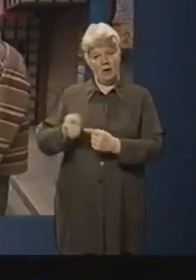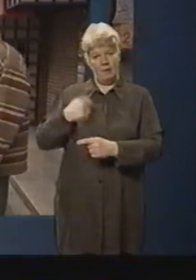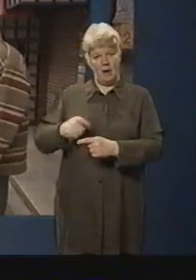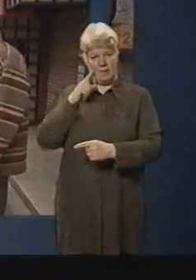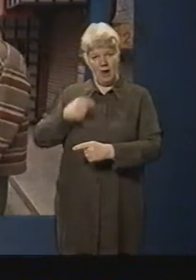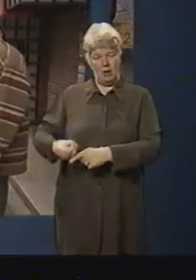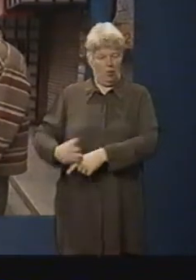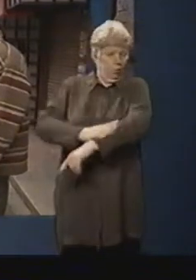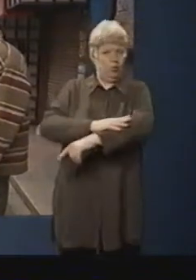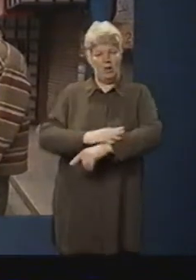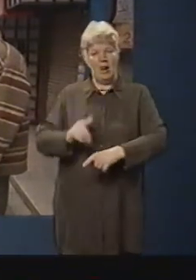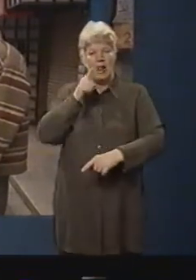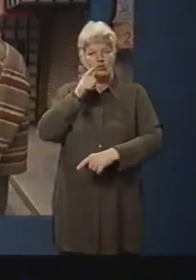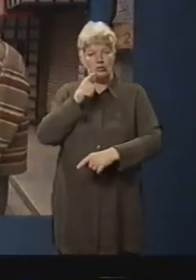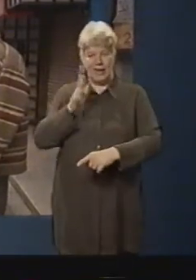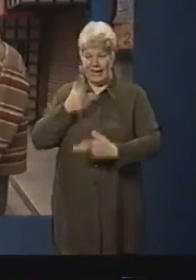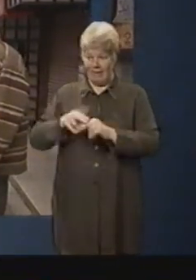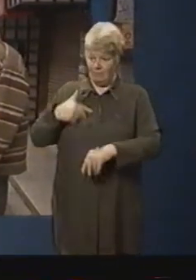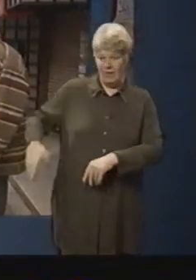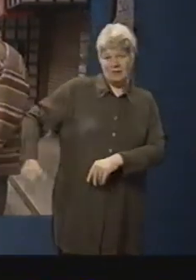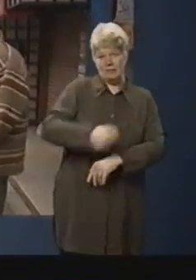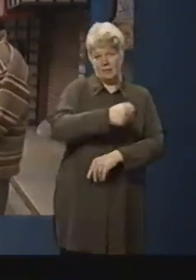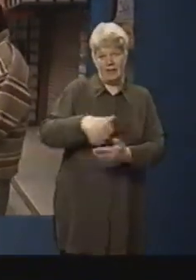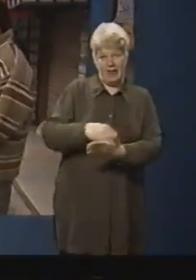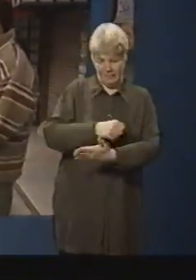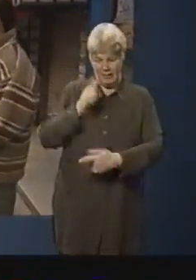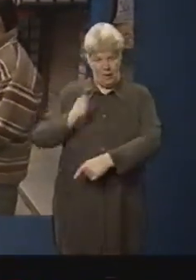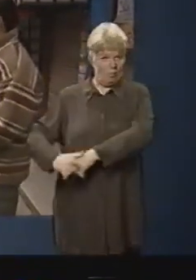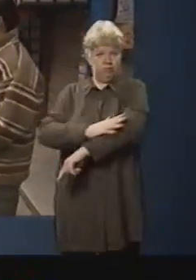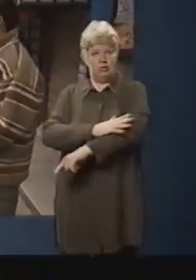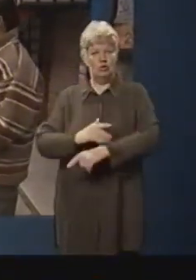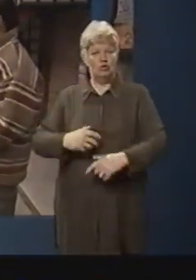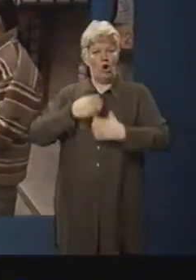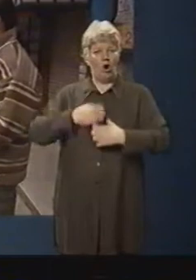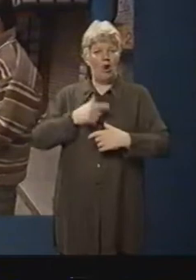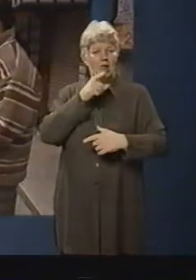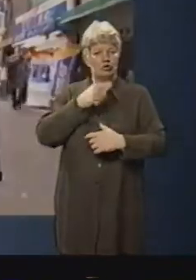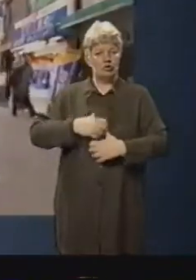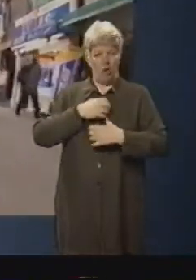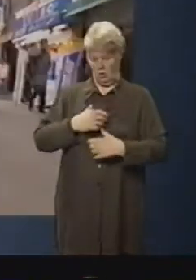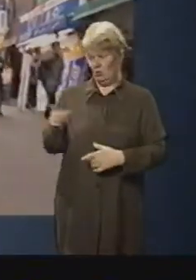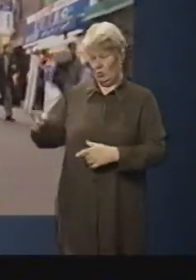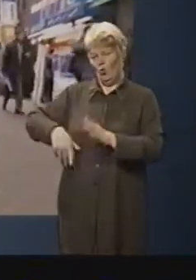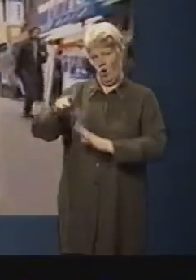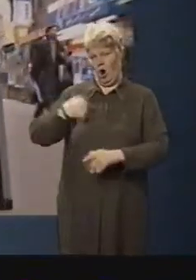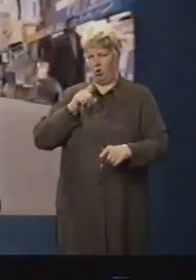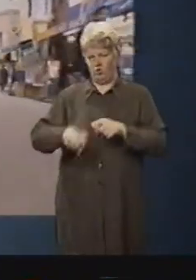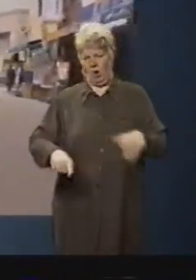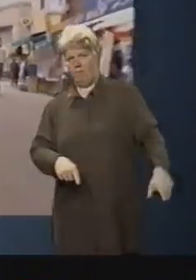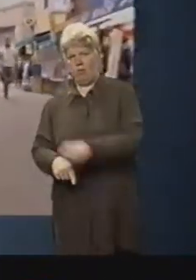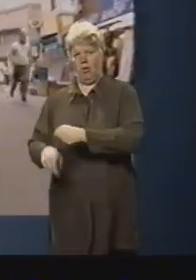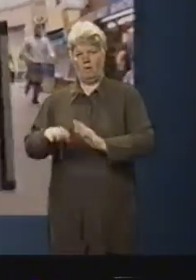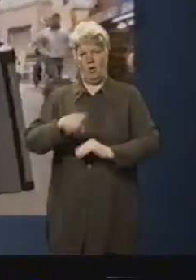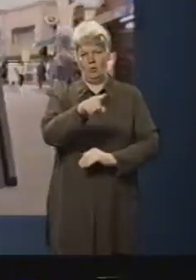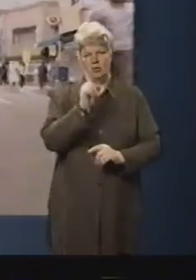when stolen by a thief. So off you go, and I'm going to try and snatch it from you and see what happens. The